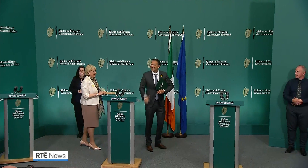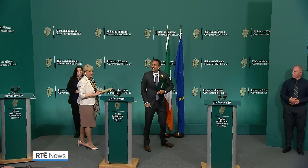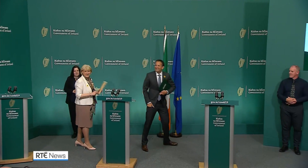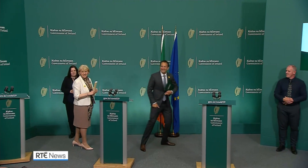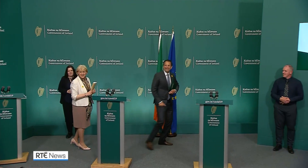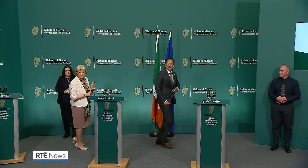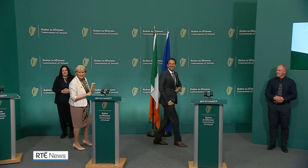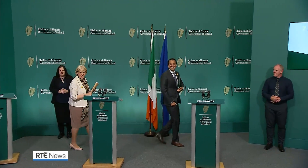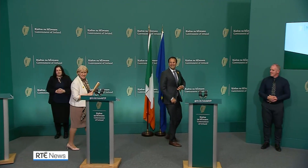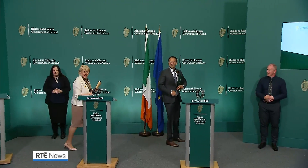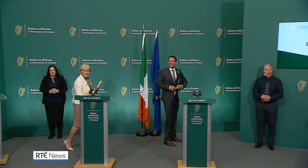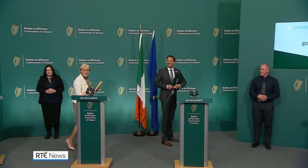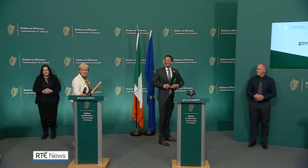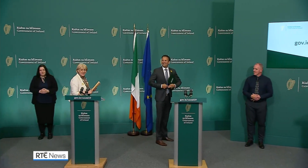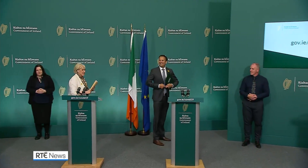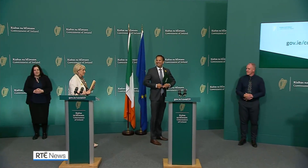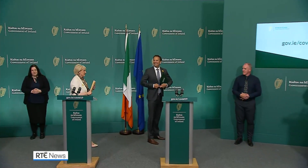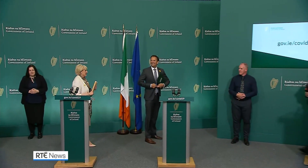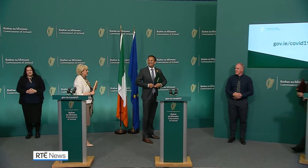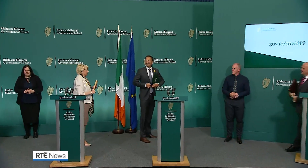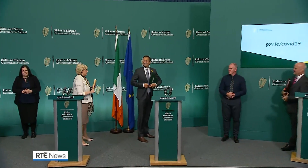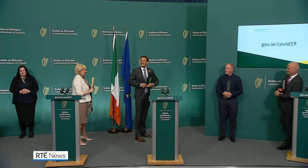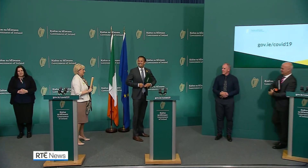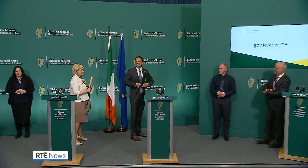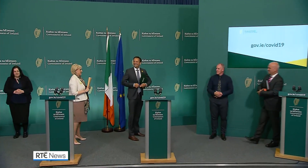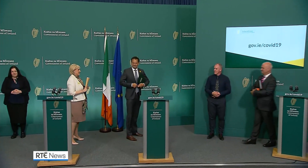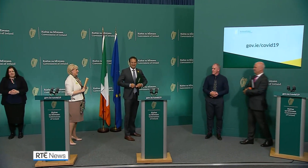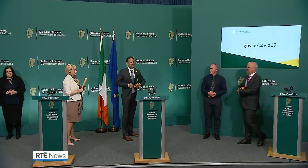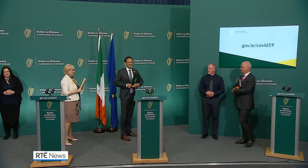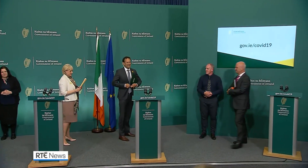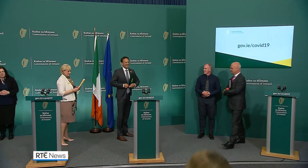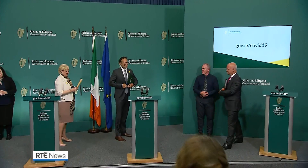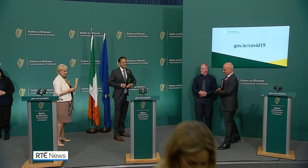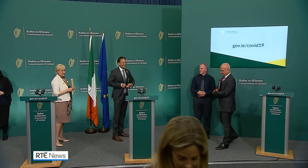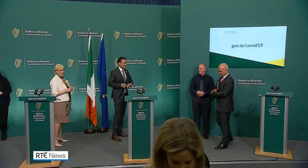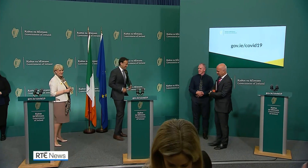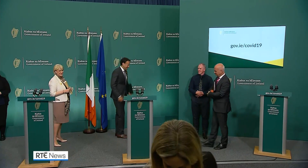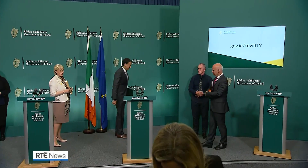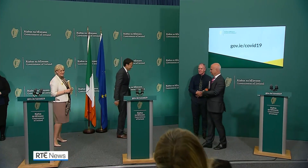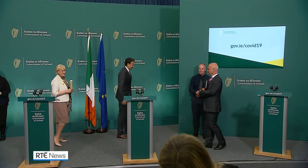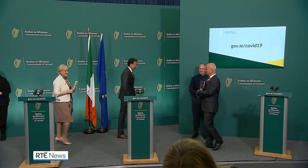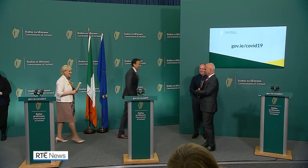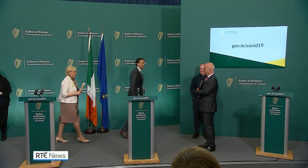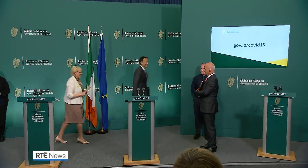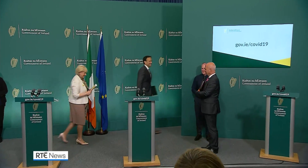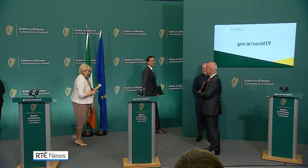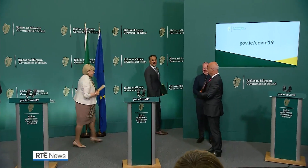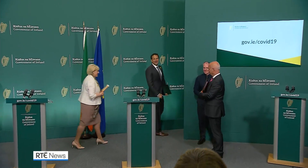However, Leo Varadkar, the man who closed down the Irish economy due to COVID-19, effectively announced its reopening today.